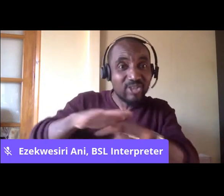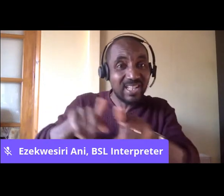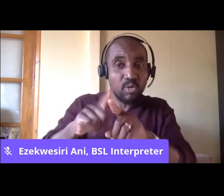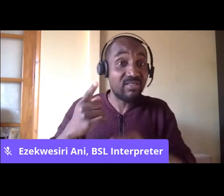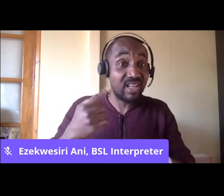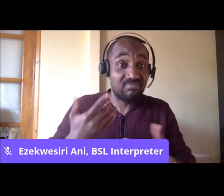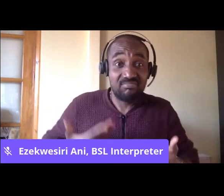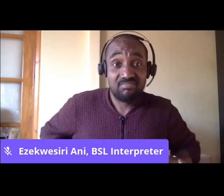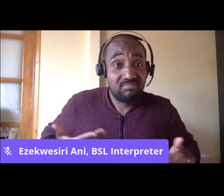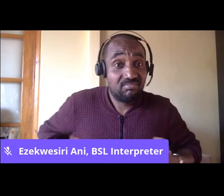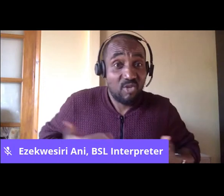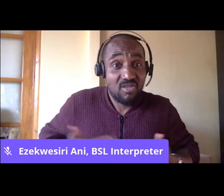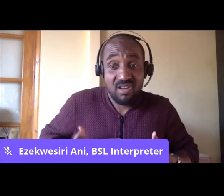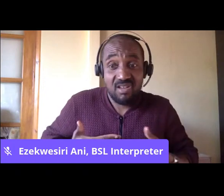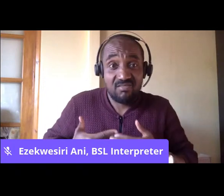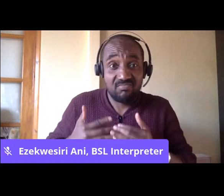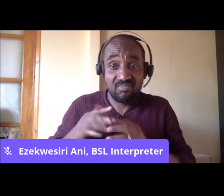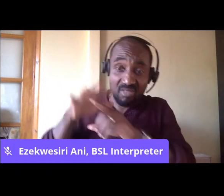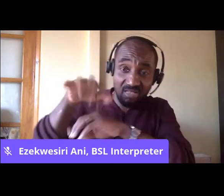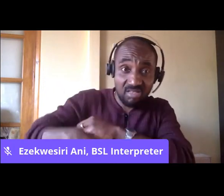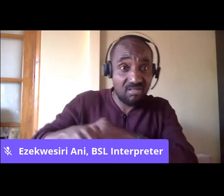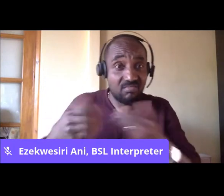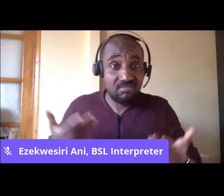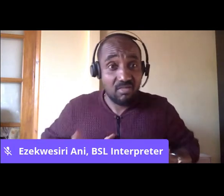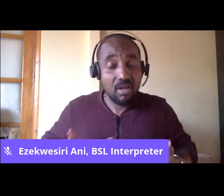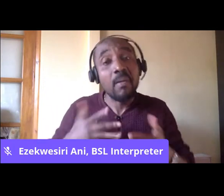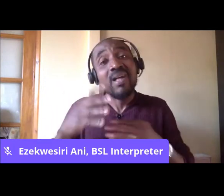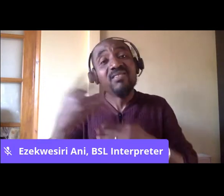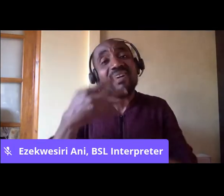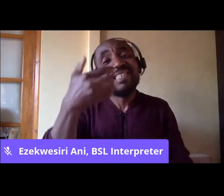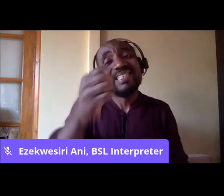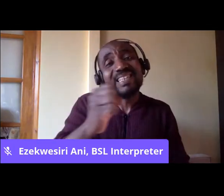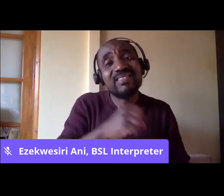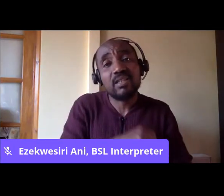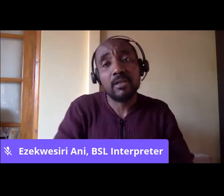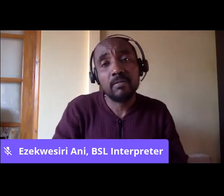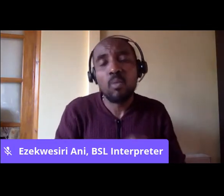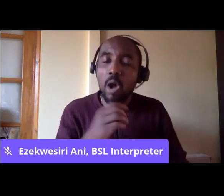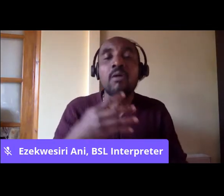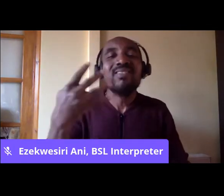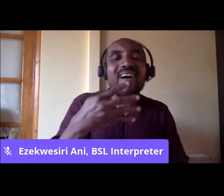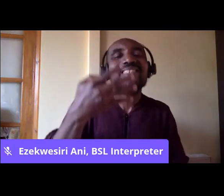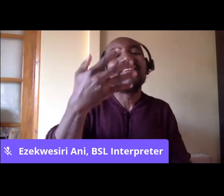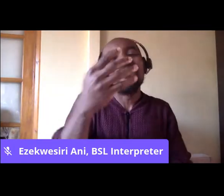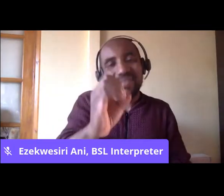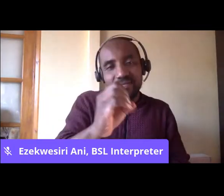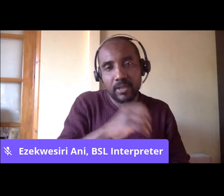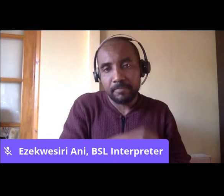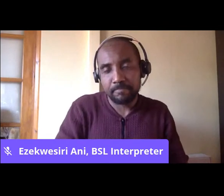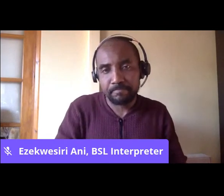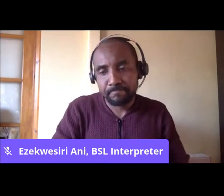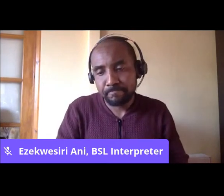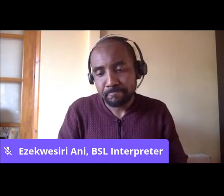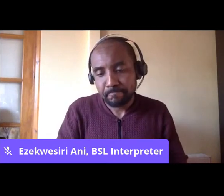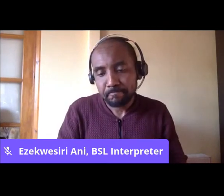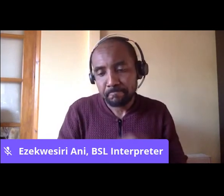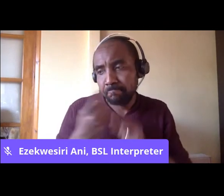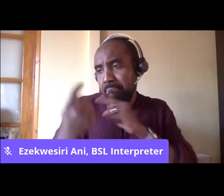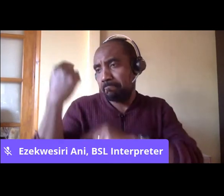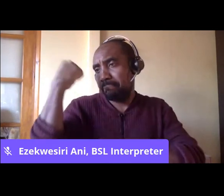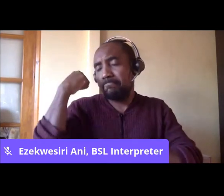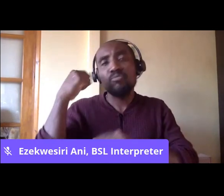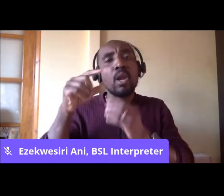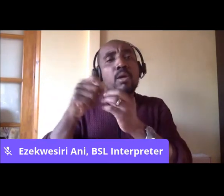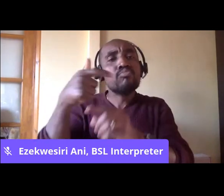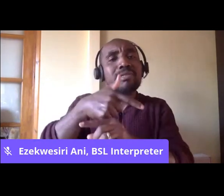Now, in the 1960s, well, in the 1950s, there were very, very few people of colour in